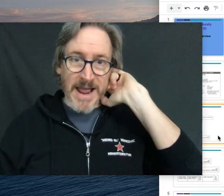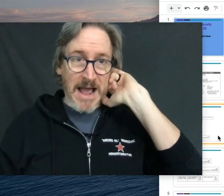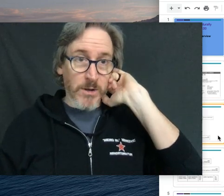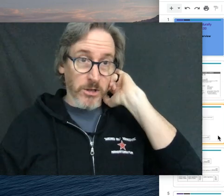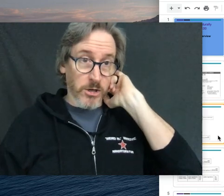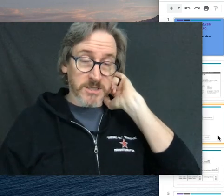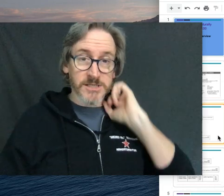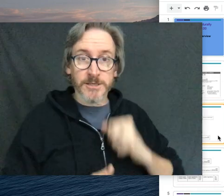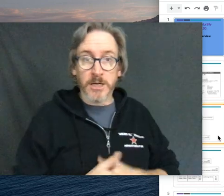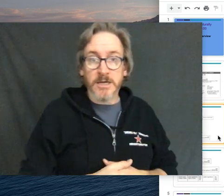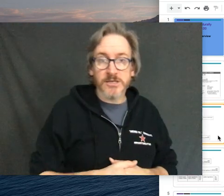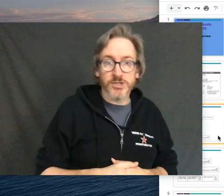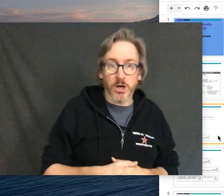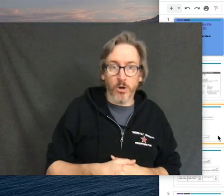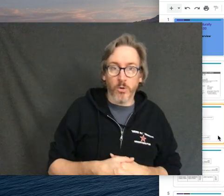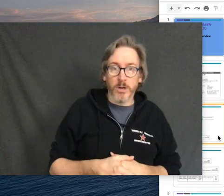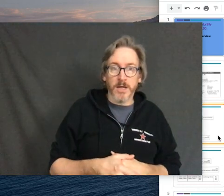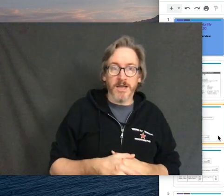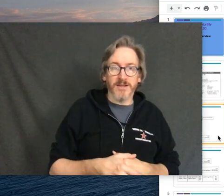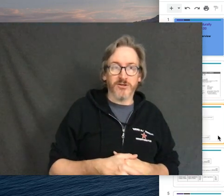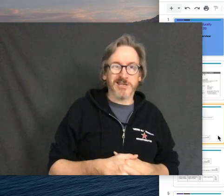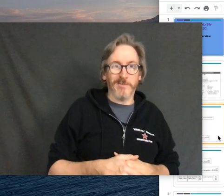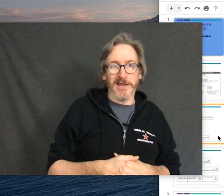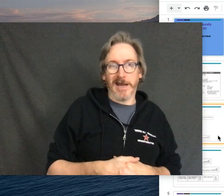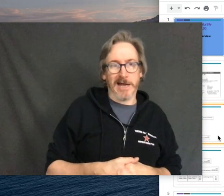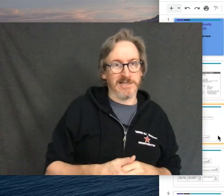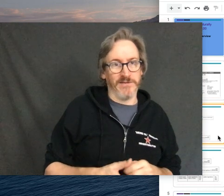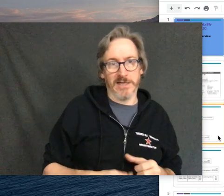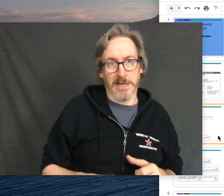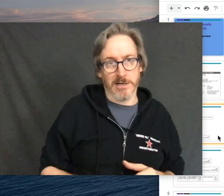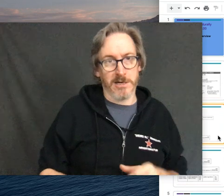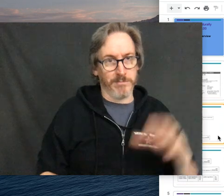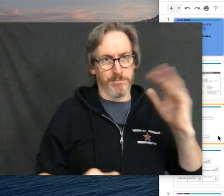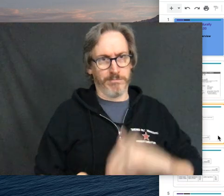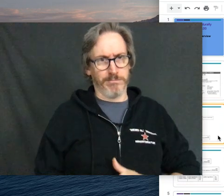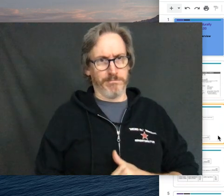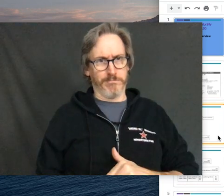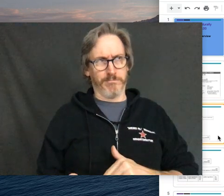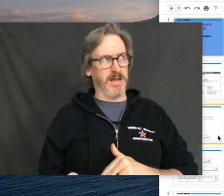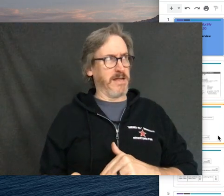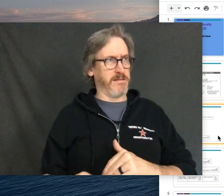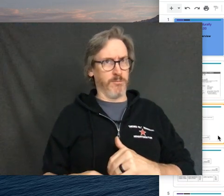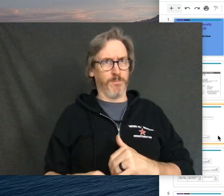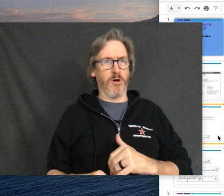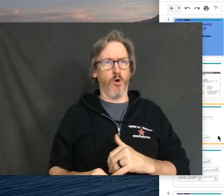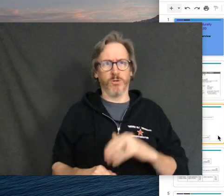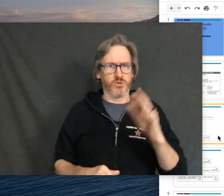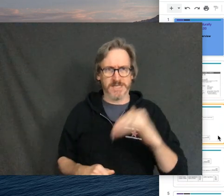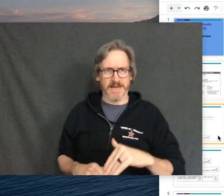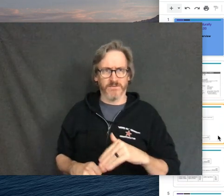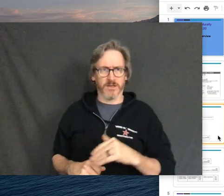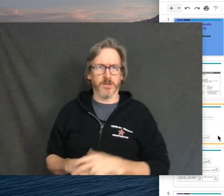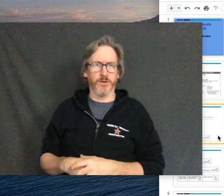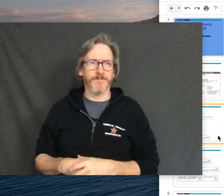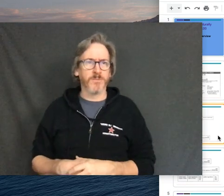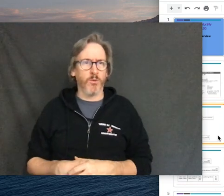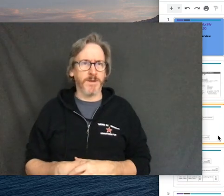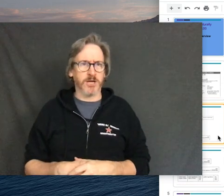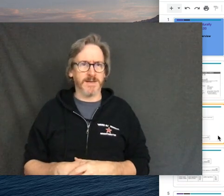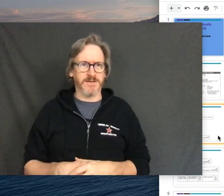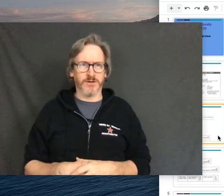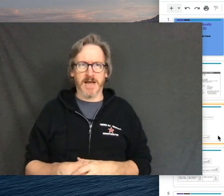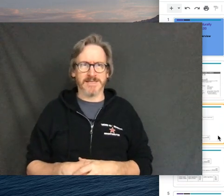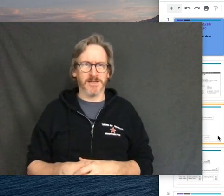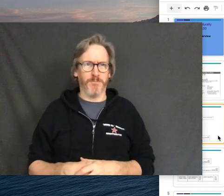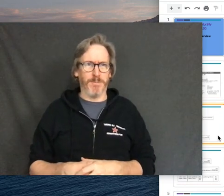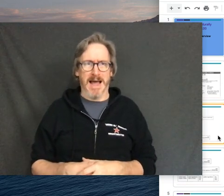Defined by how it looks. So there's going to be an activity almost towards the end of the unit where